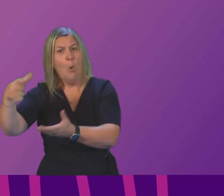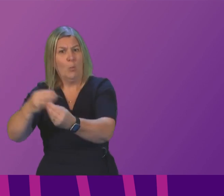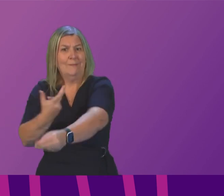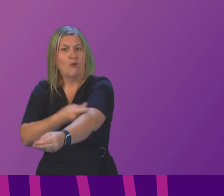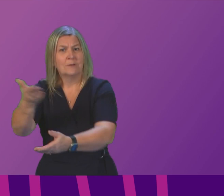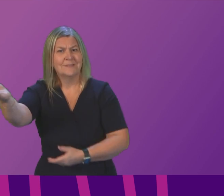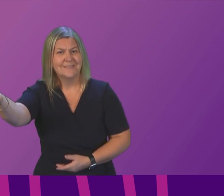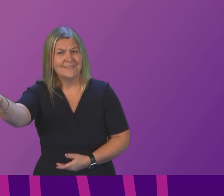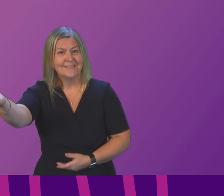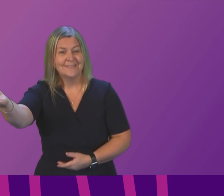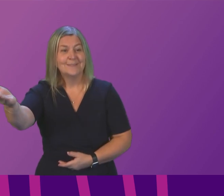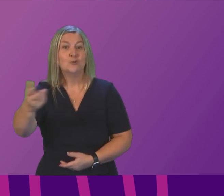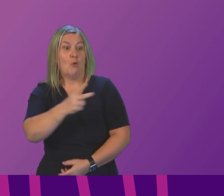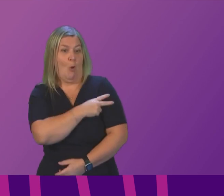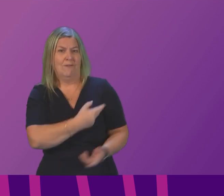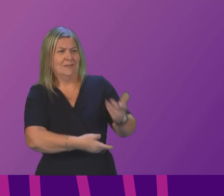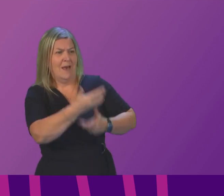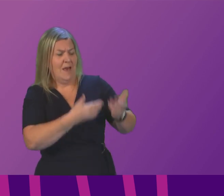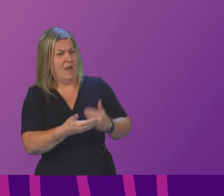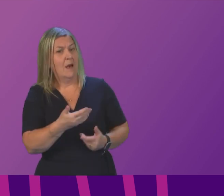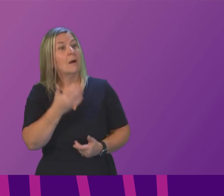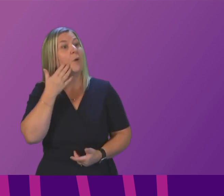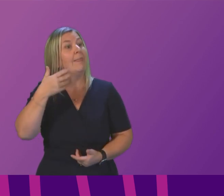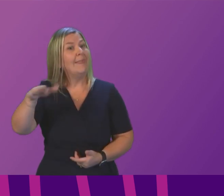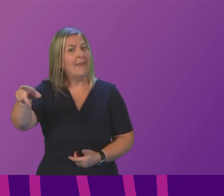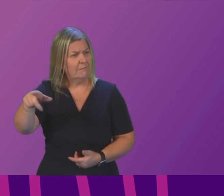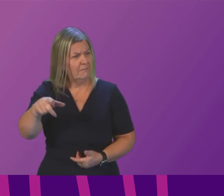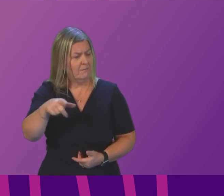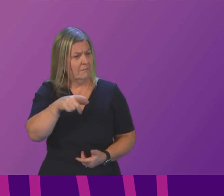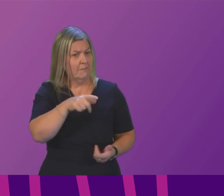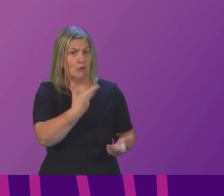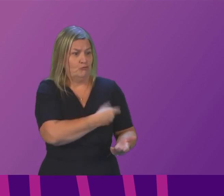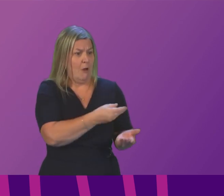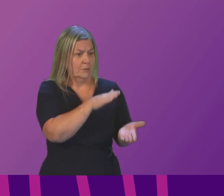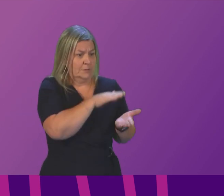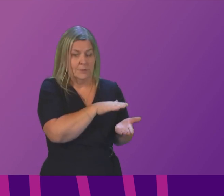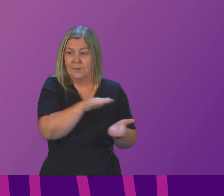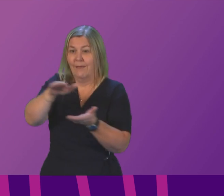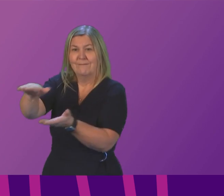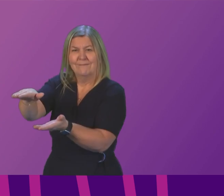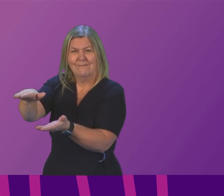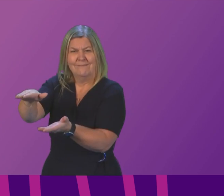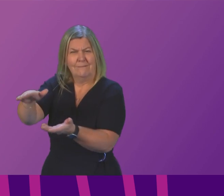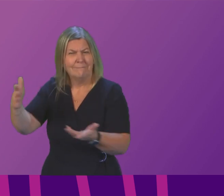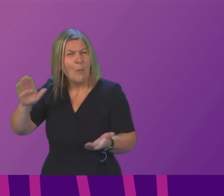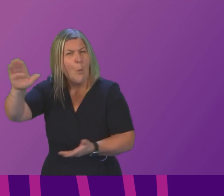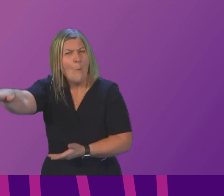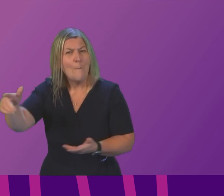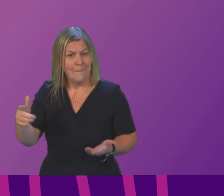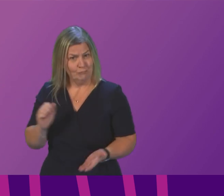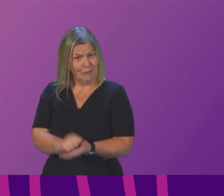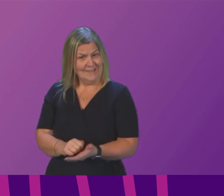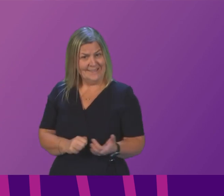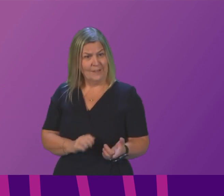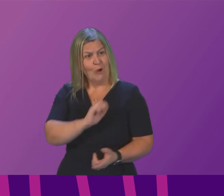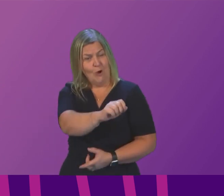hand drugs back to the prisoners as they leave her cabinet secretary refused to give a serious response to this